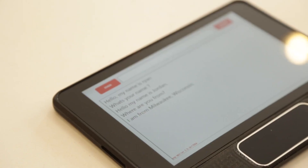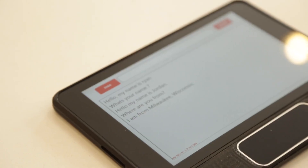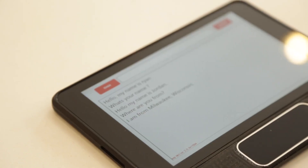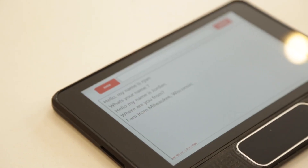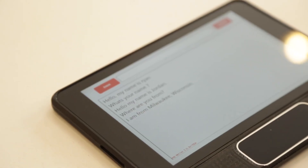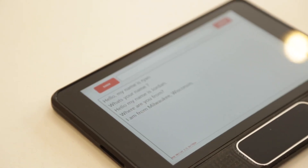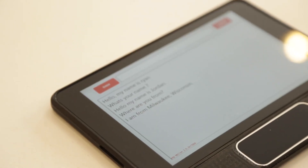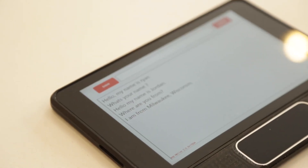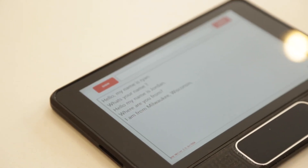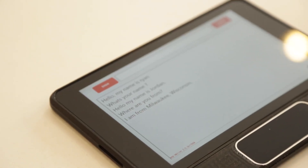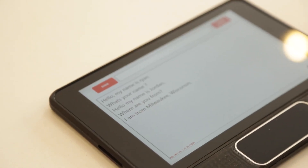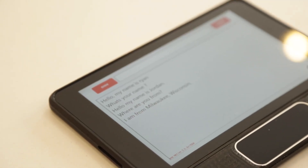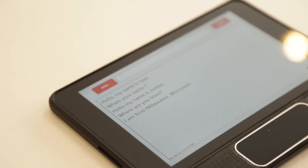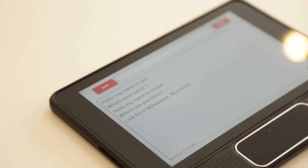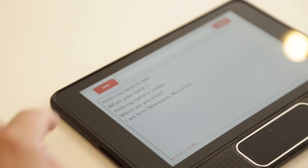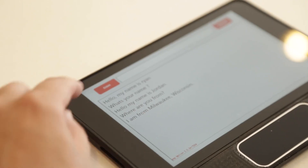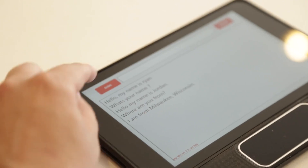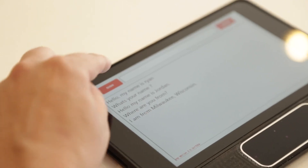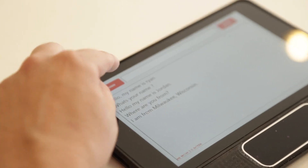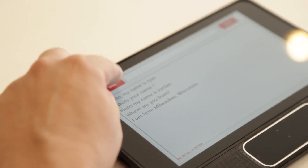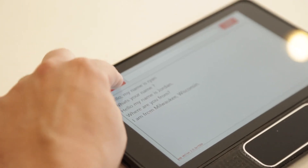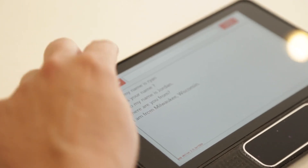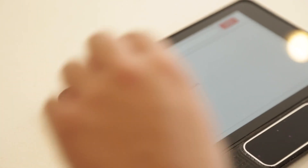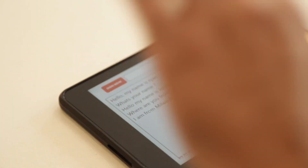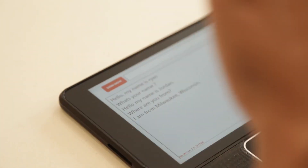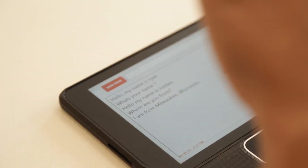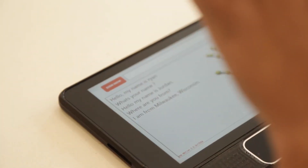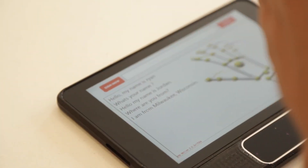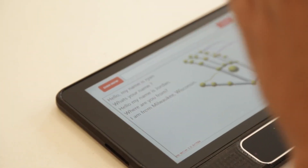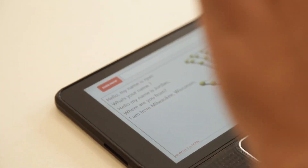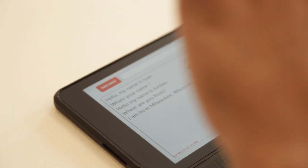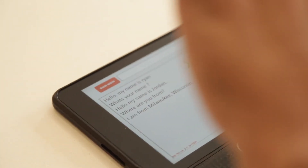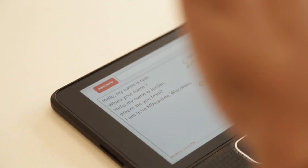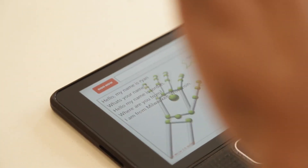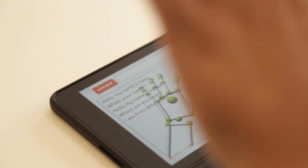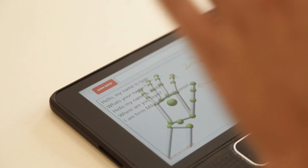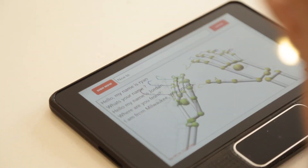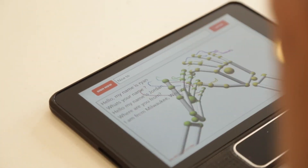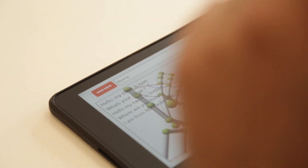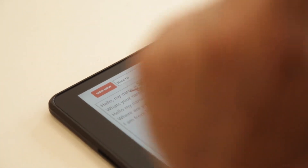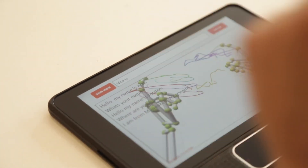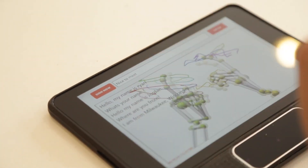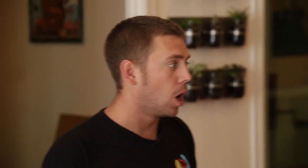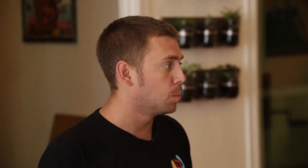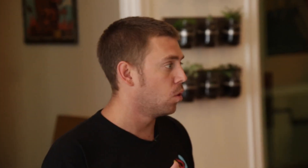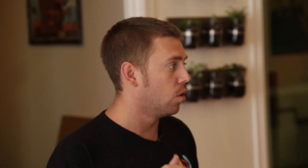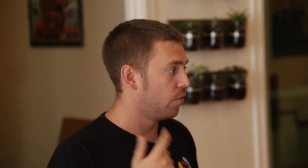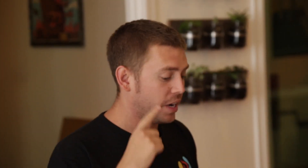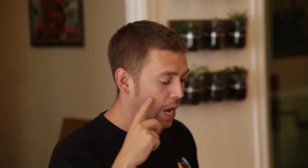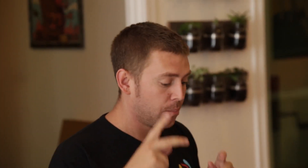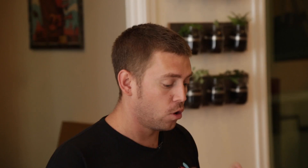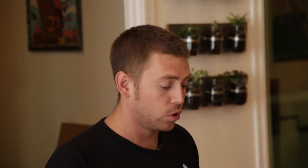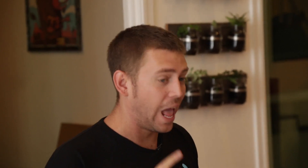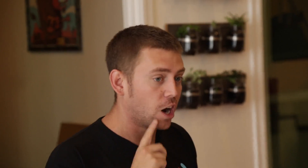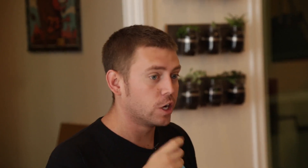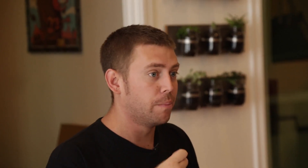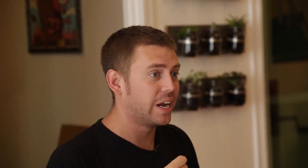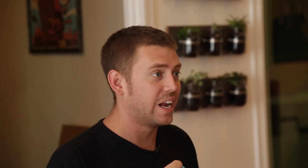doing it as simple as possible because need to figure out the user experience. That's just as comfortable as possible for a deaf person actually making